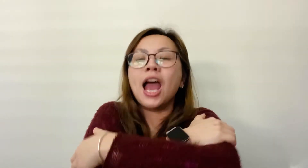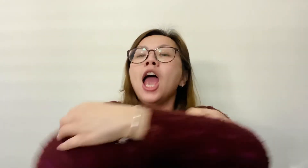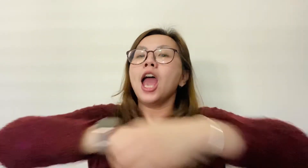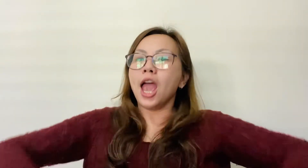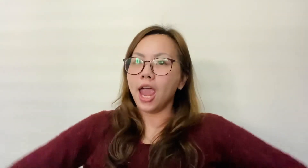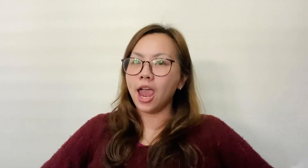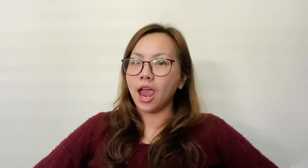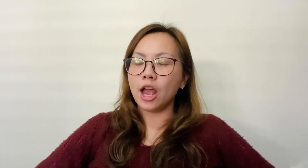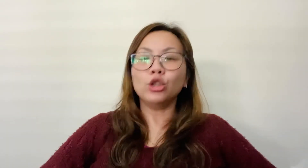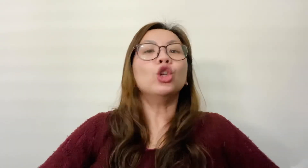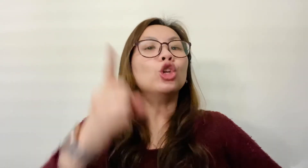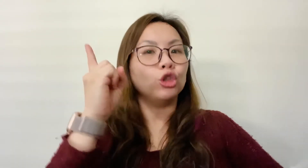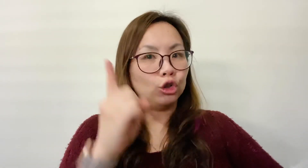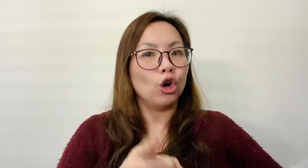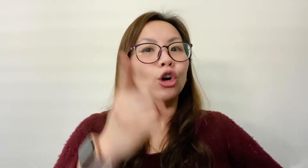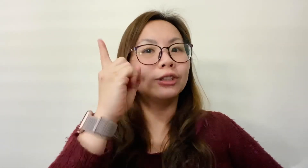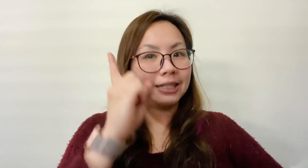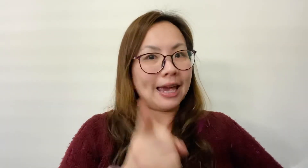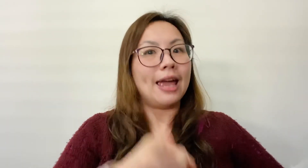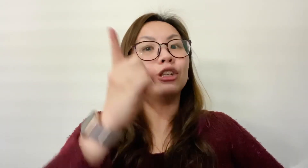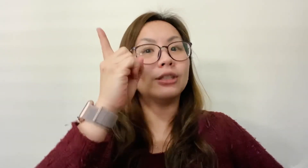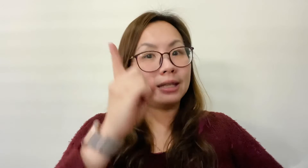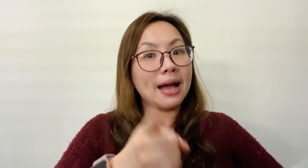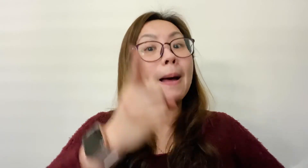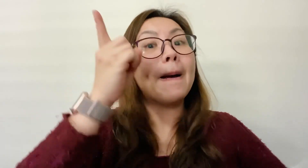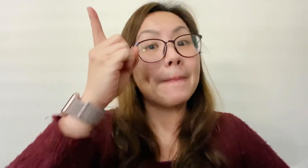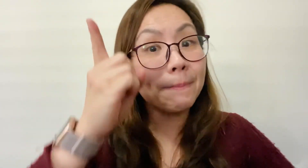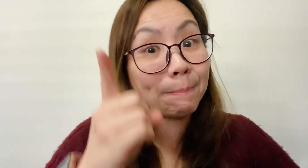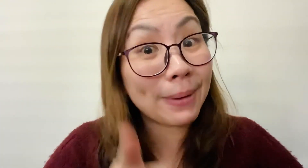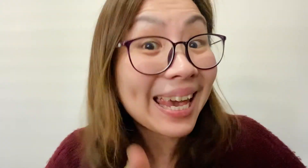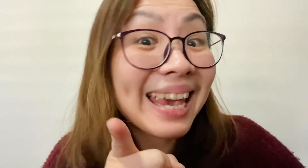And don't catch the bees.